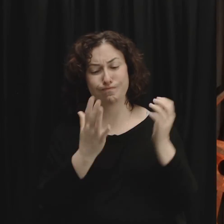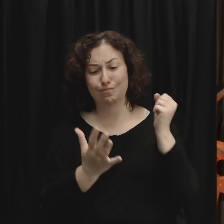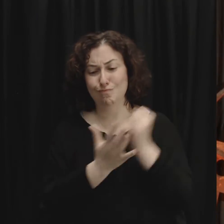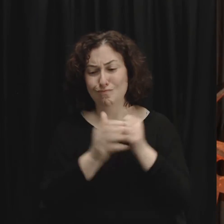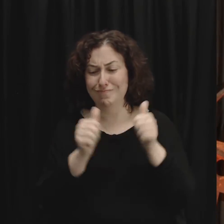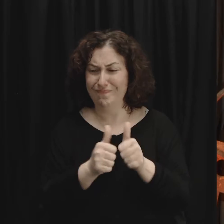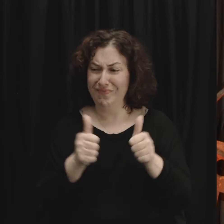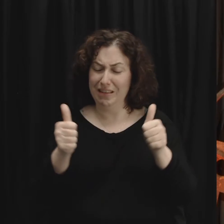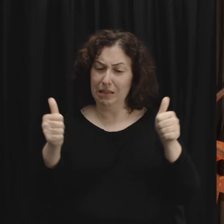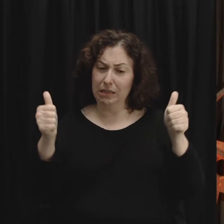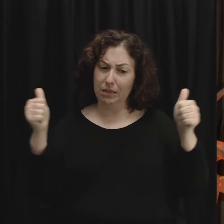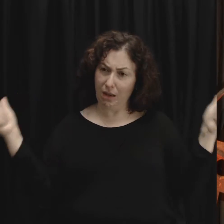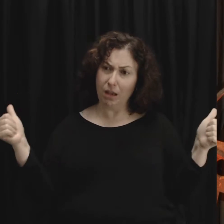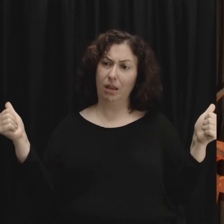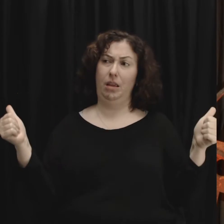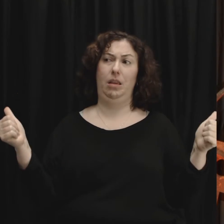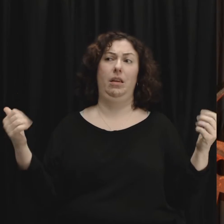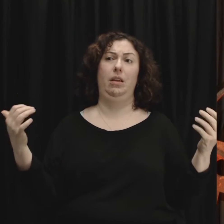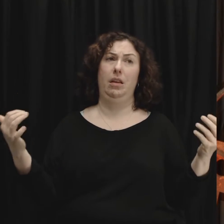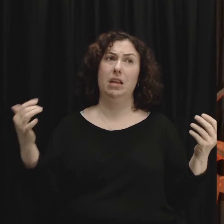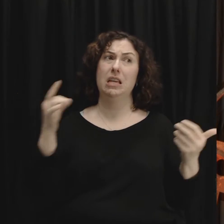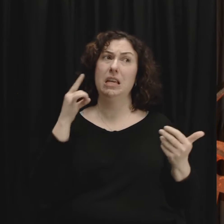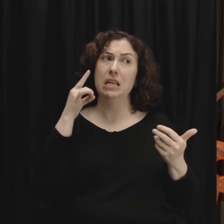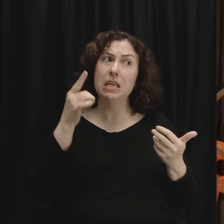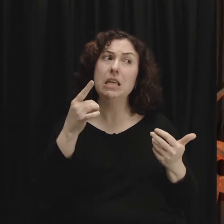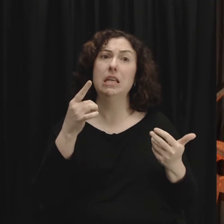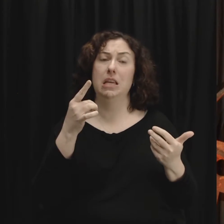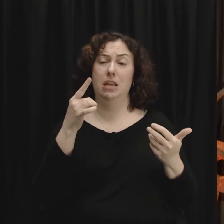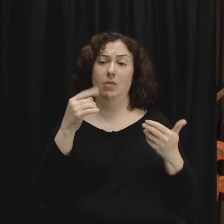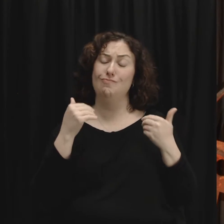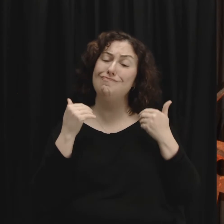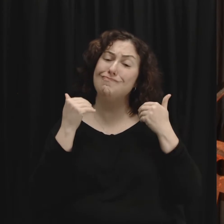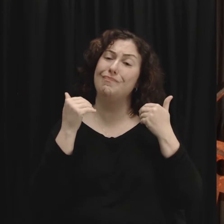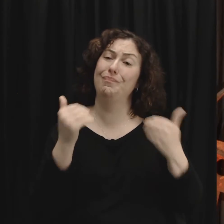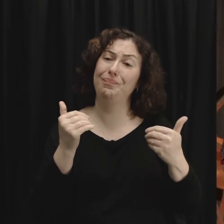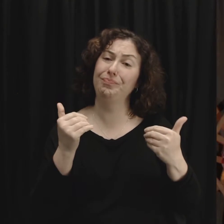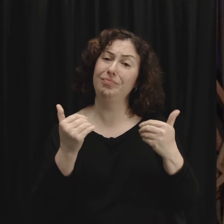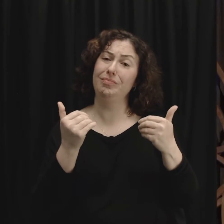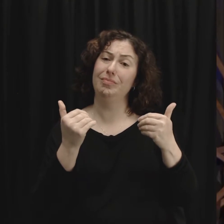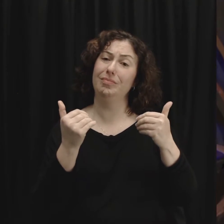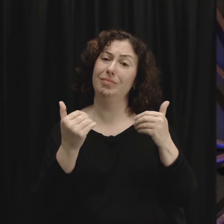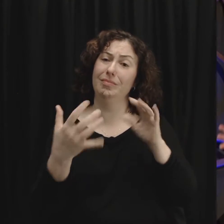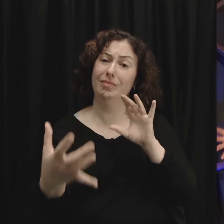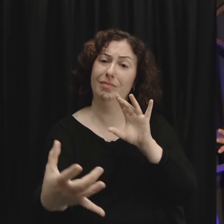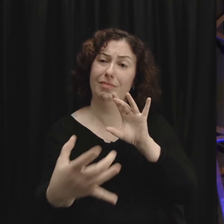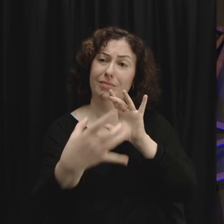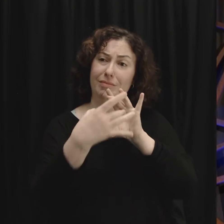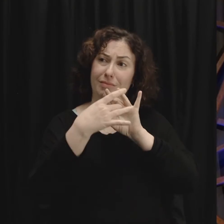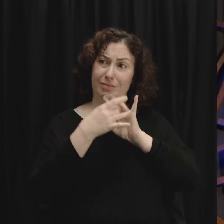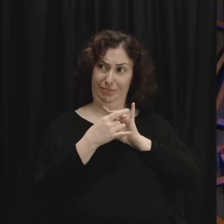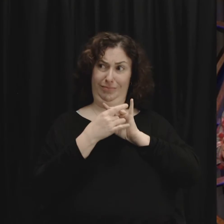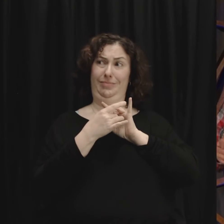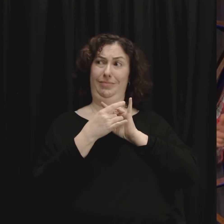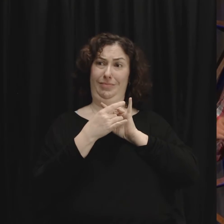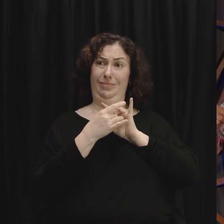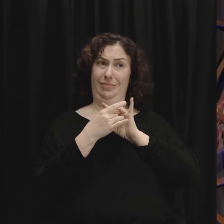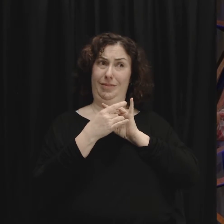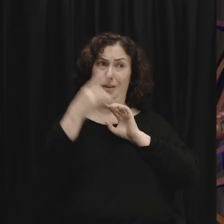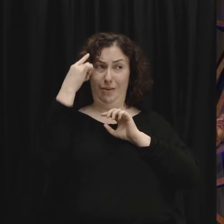of Calvary he went first on behalf of us that's the message of the gospel and now he's telling